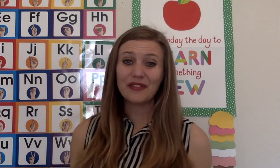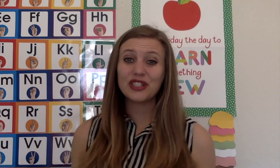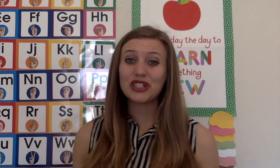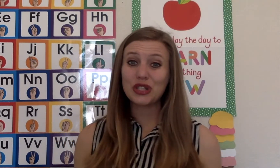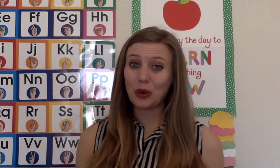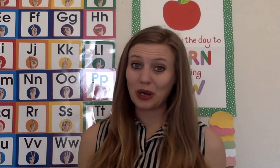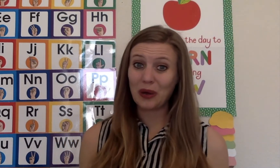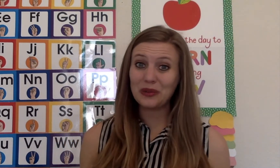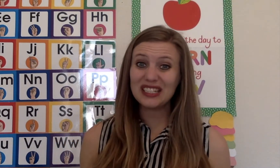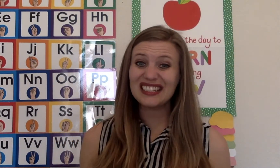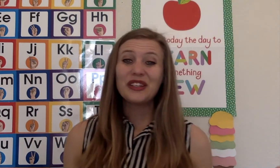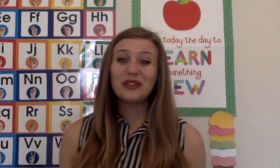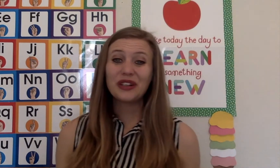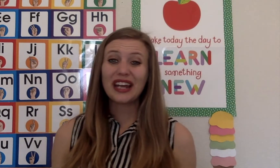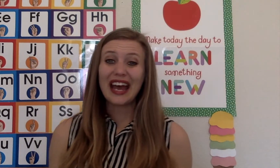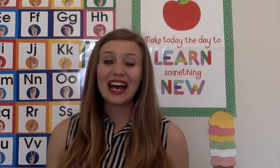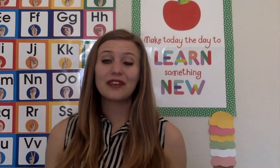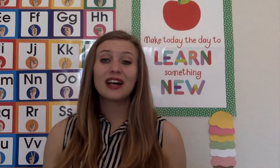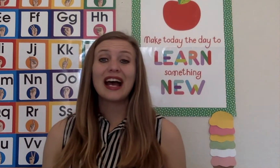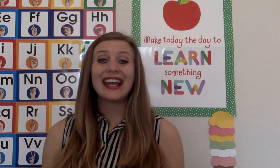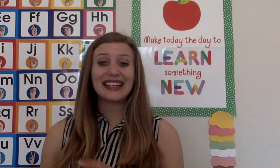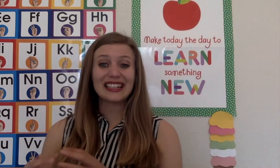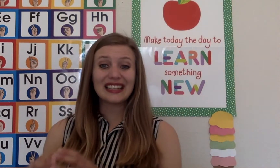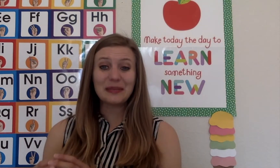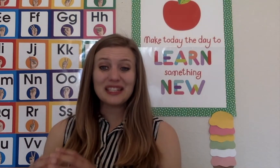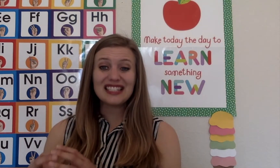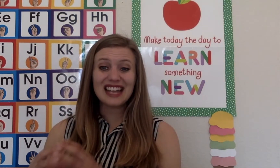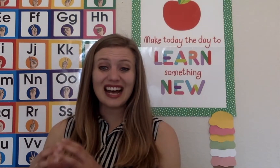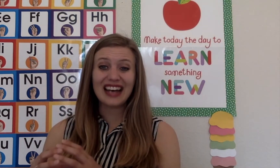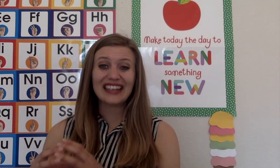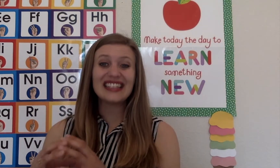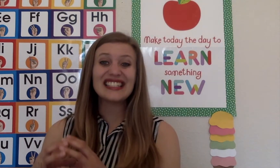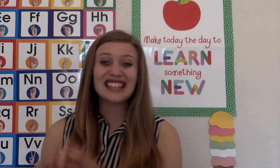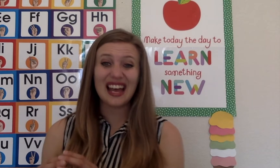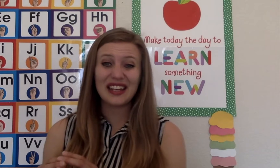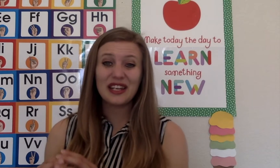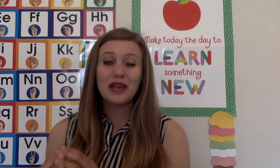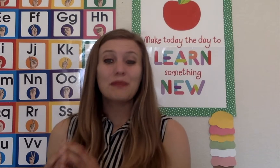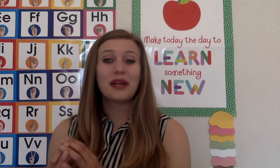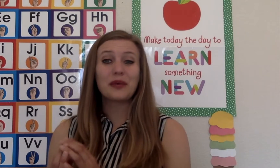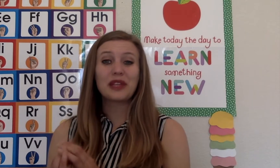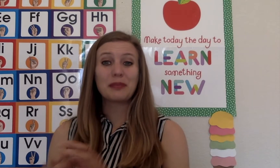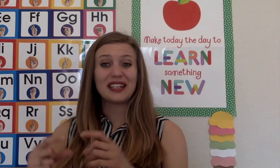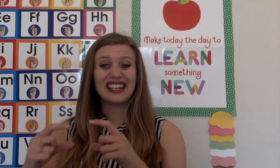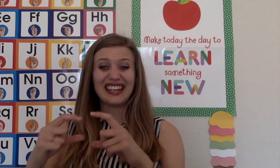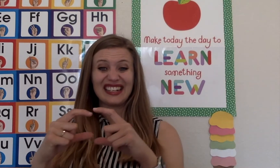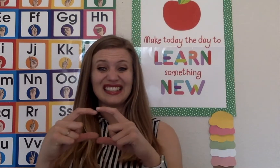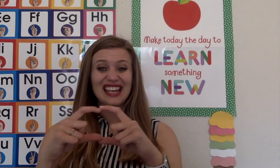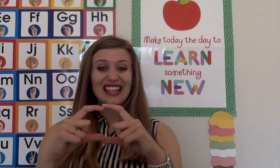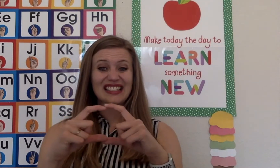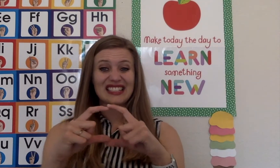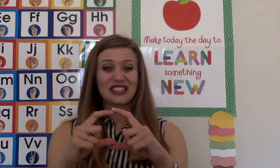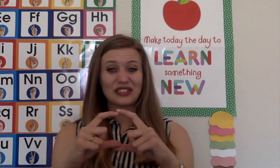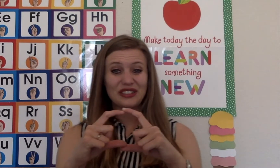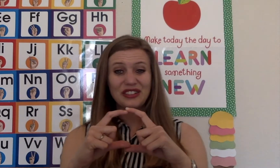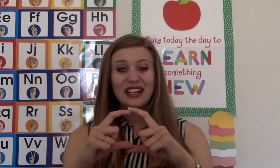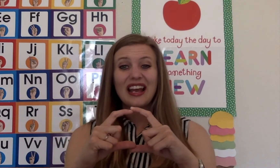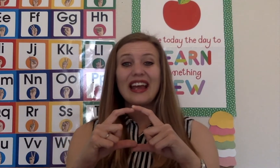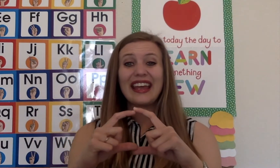snow cones, you could have a clementine sun made with bananas as the center and